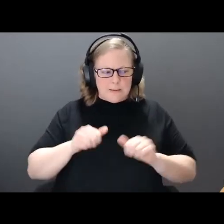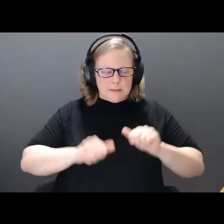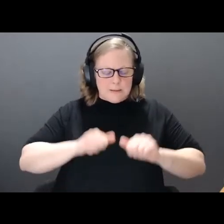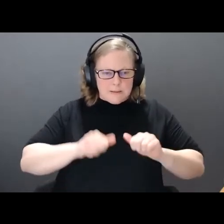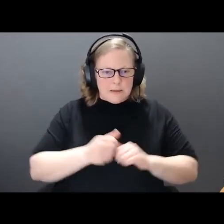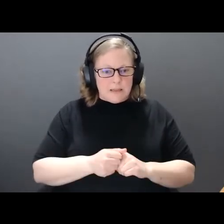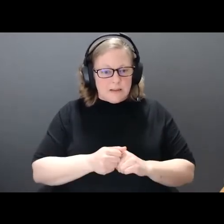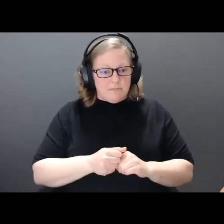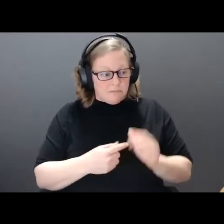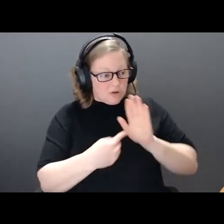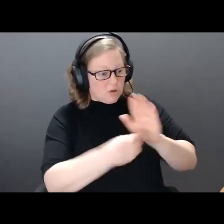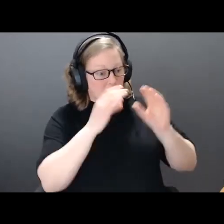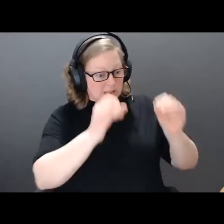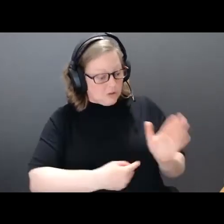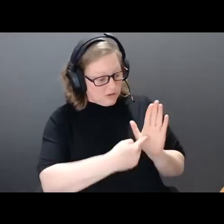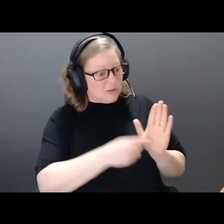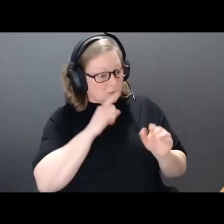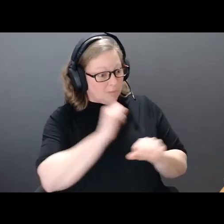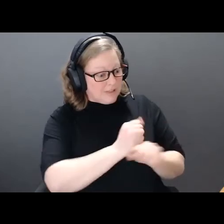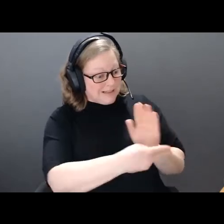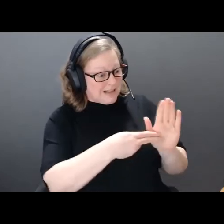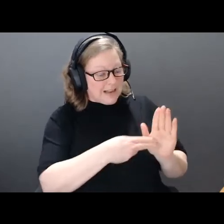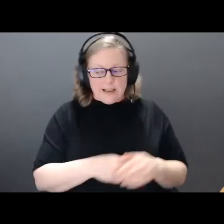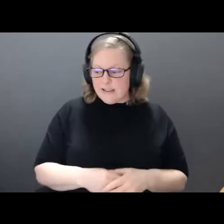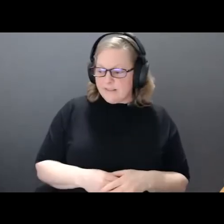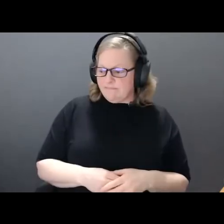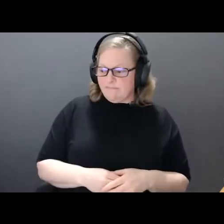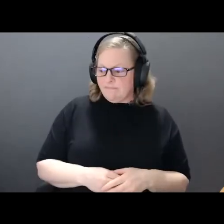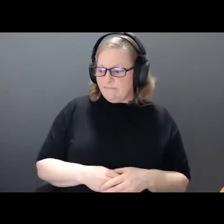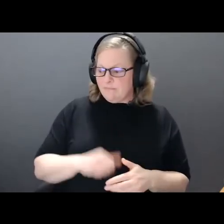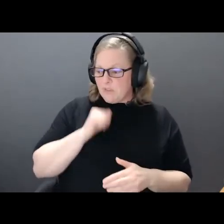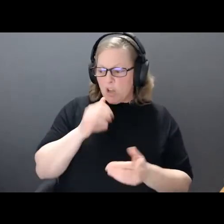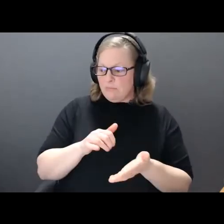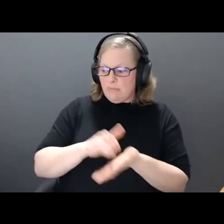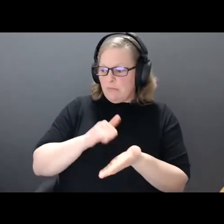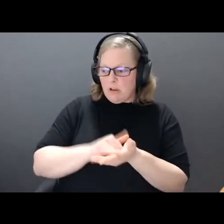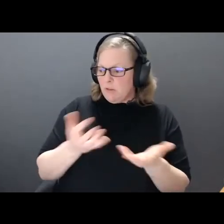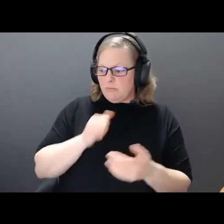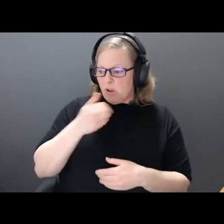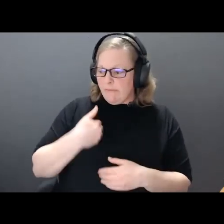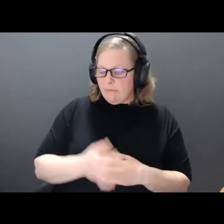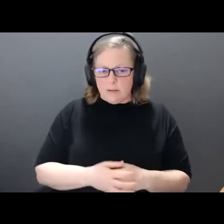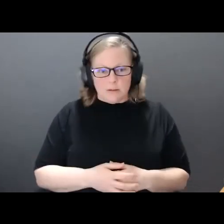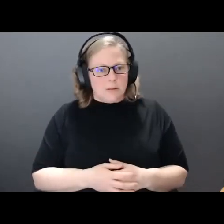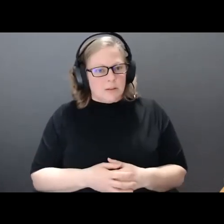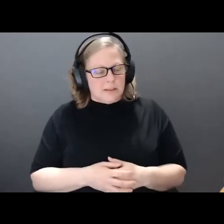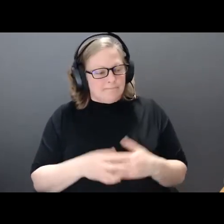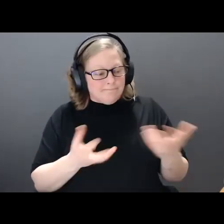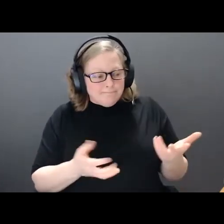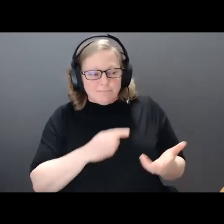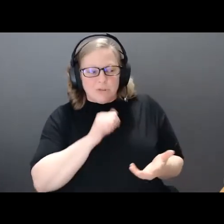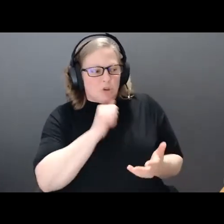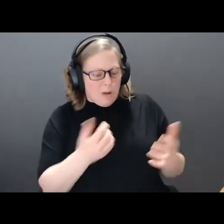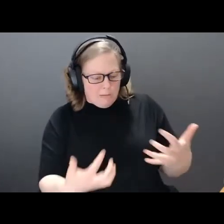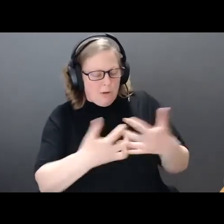it. She told them that dyslexia did not exist. She refused to give me the accommodations necessary for me to succeed in her classroom. This